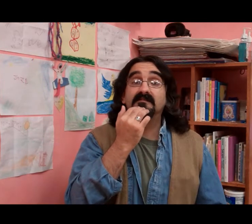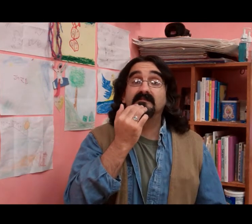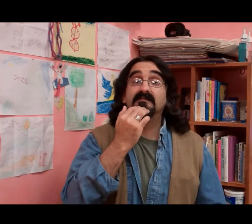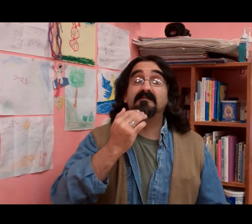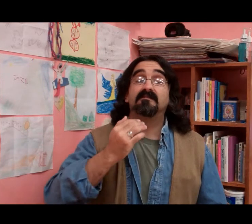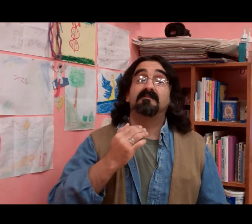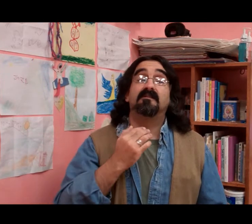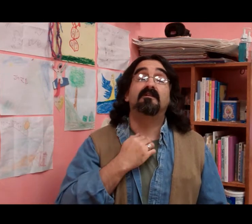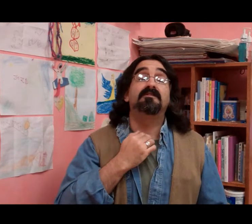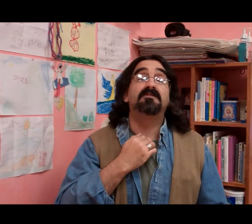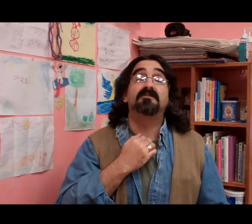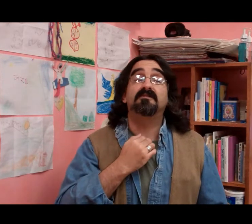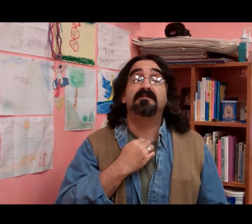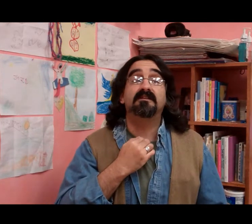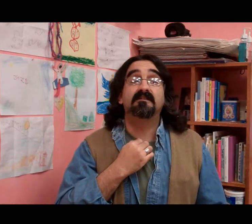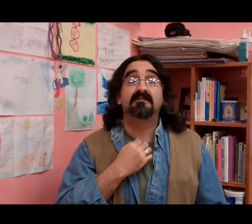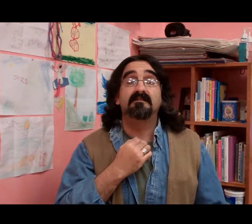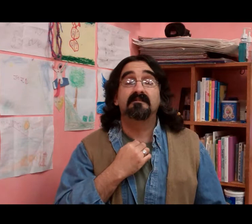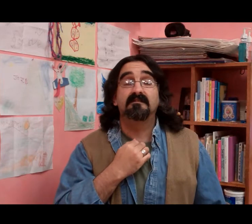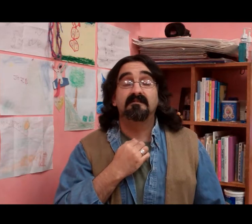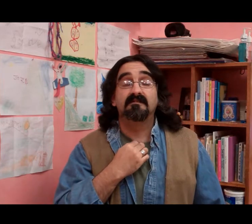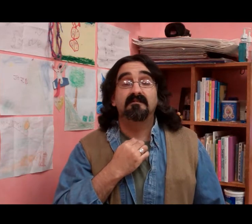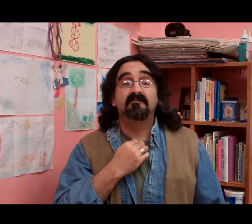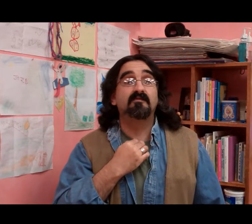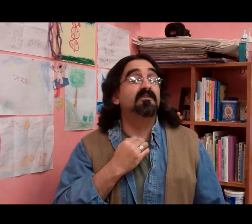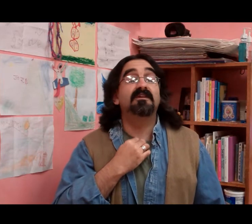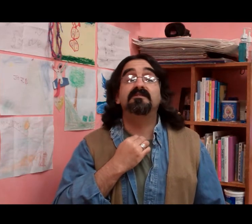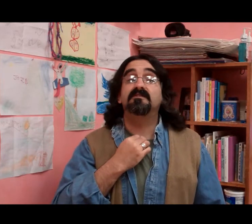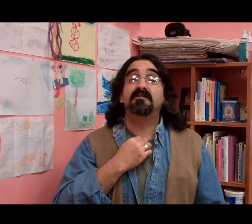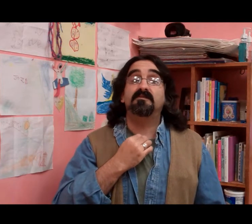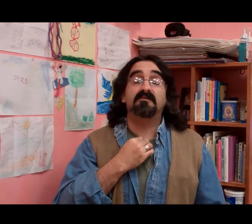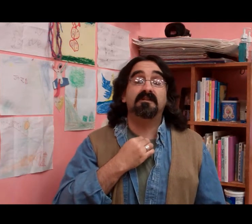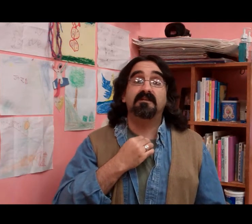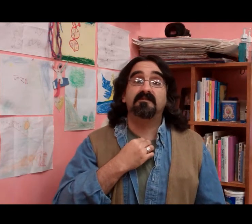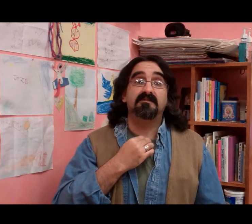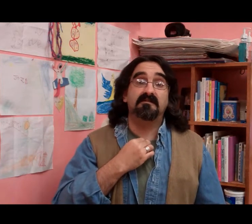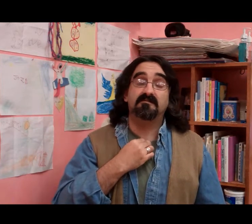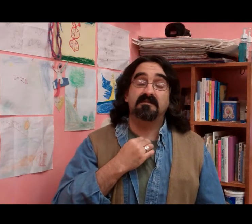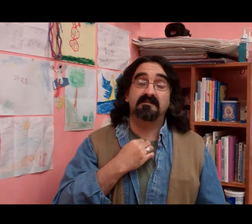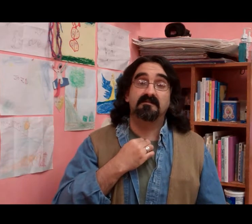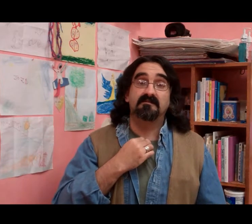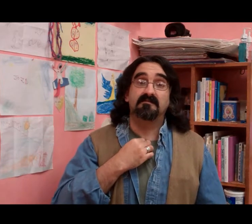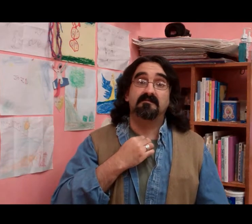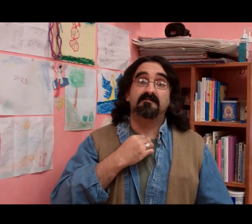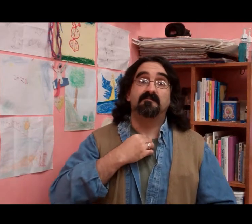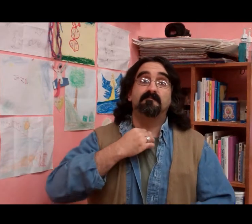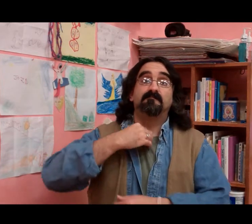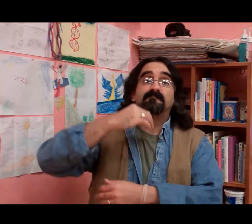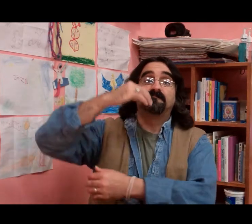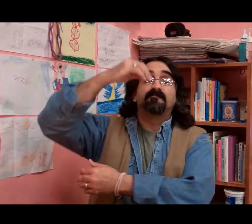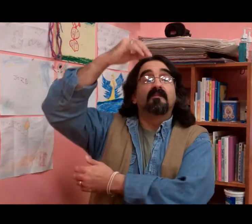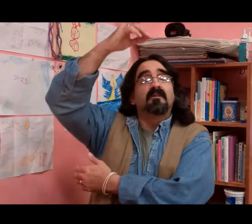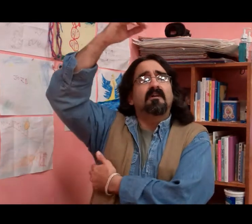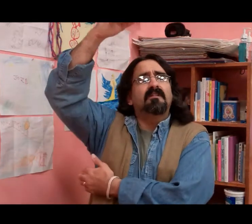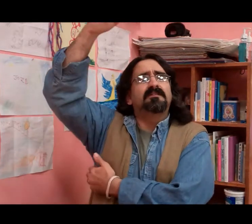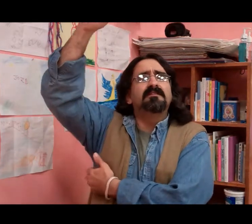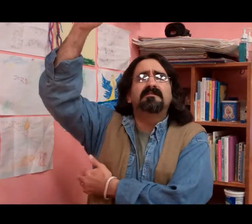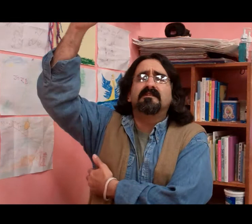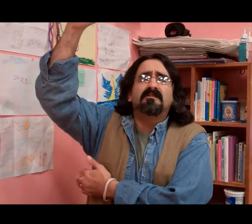all this searching from relationship relationship to relationship, all this insecurity